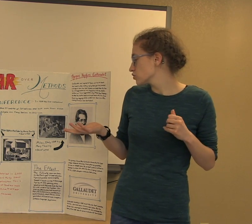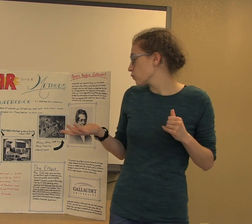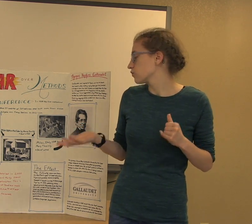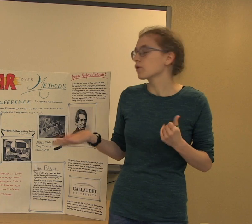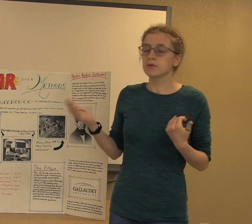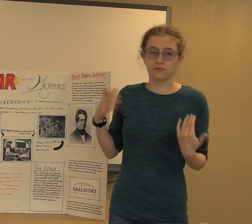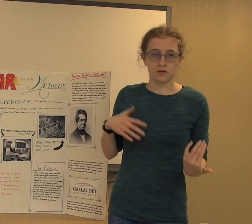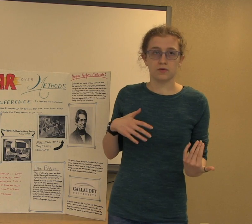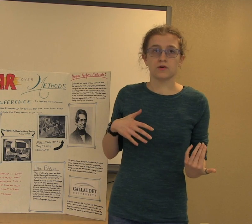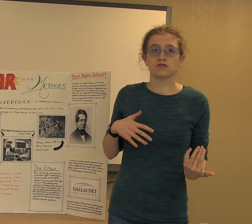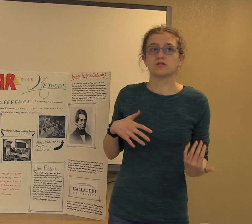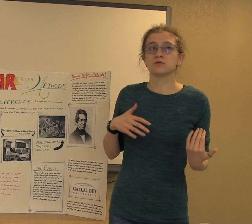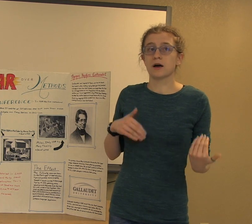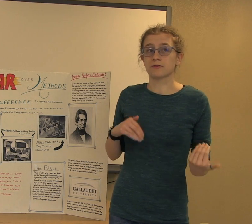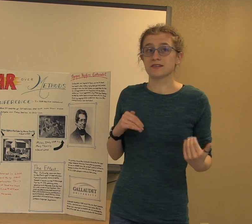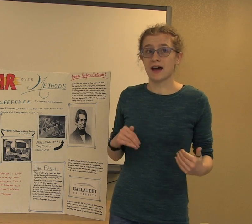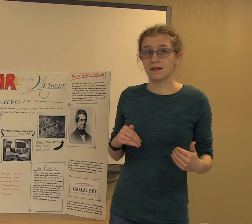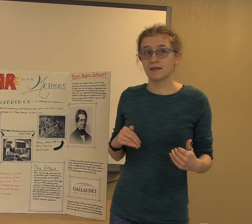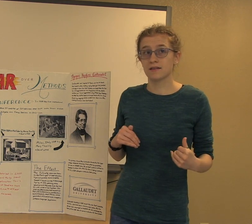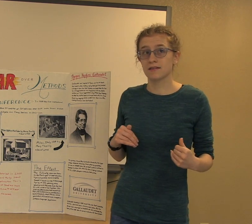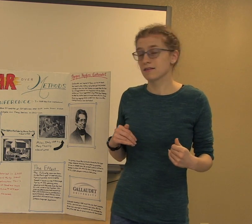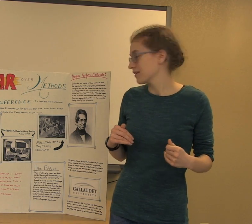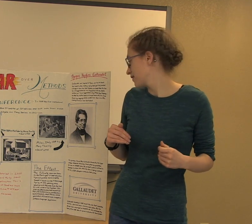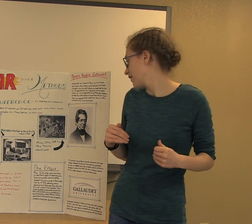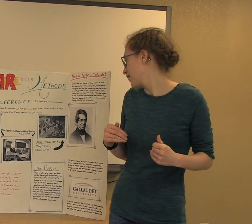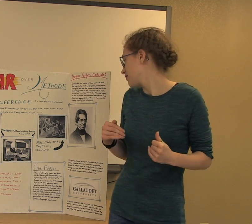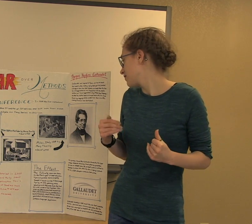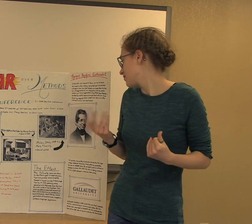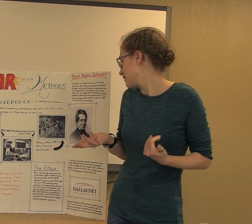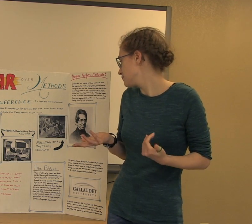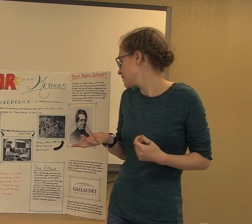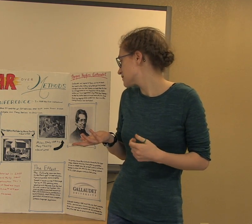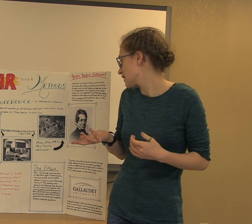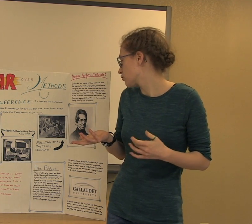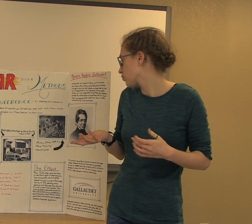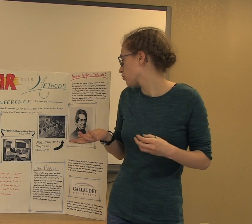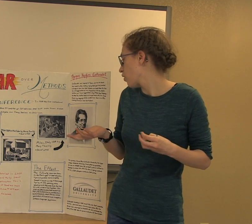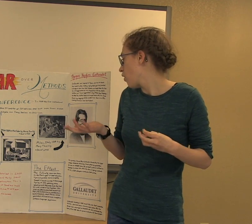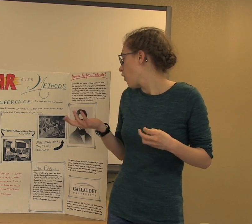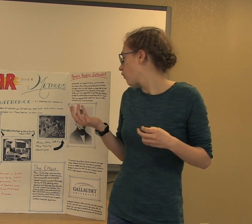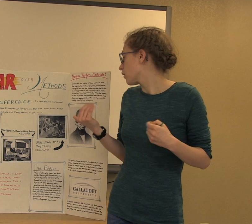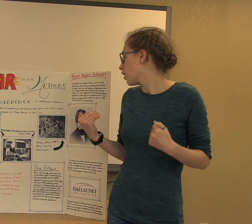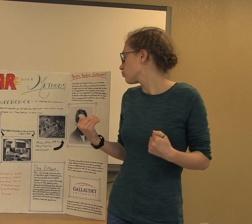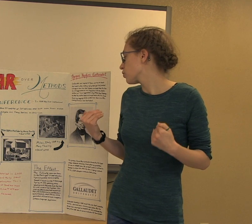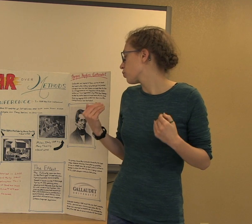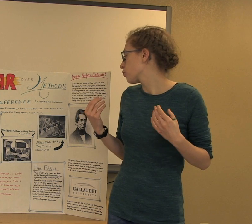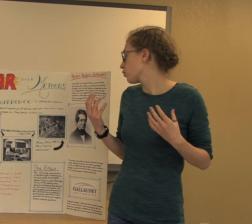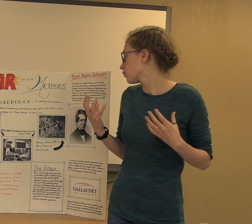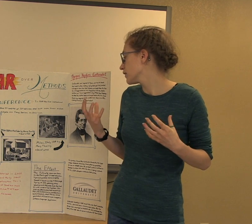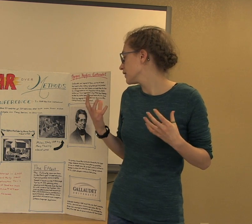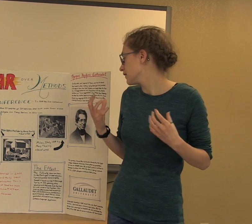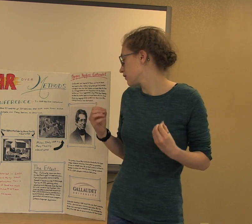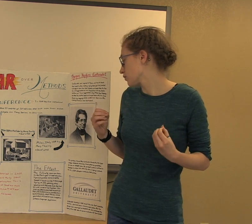was formally reversed in 2010. This means that there was over 130 years